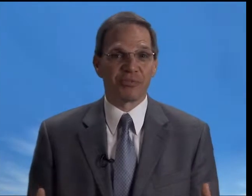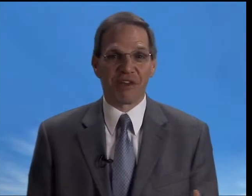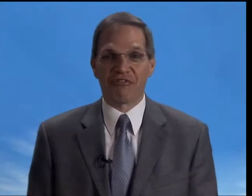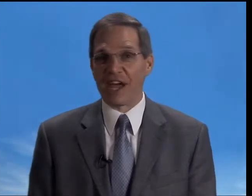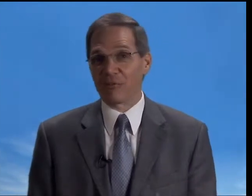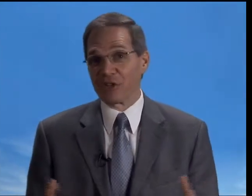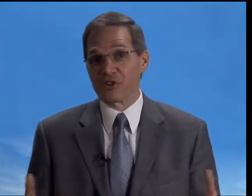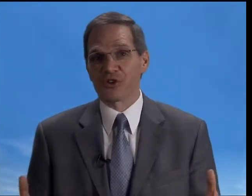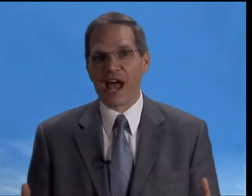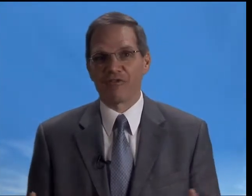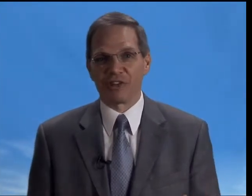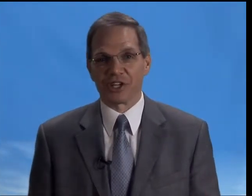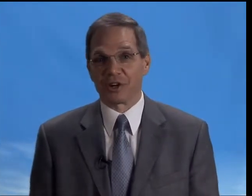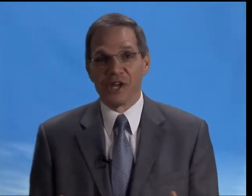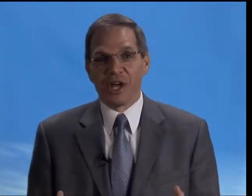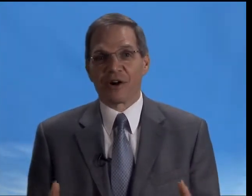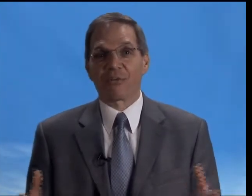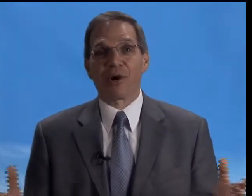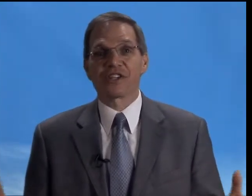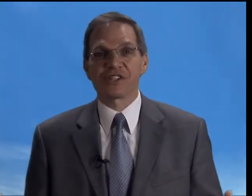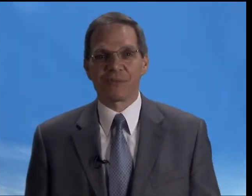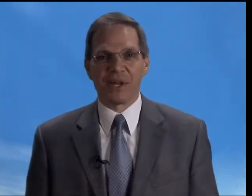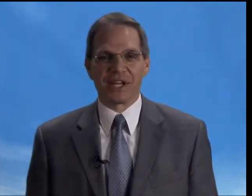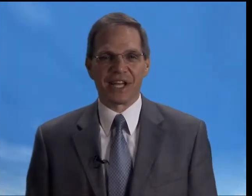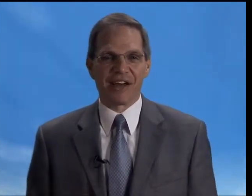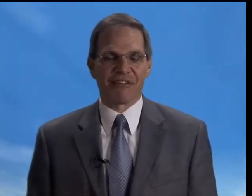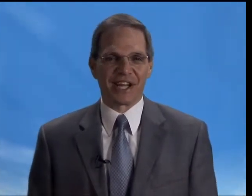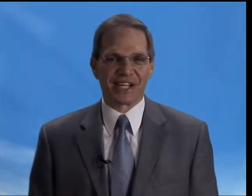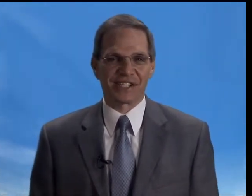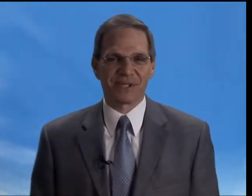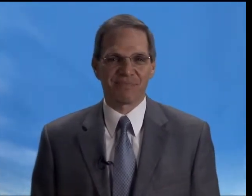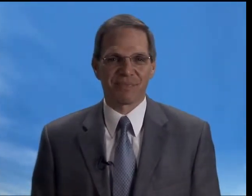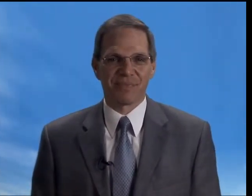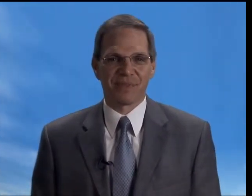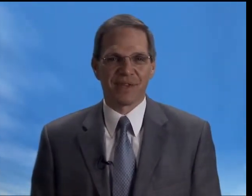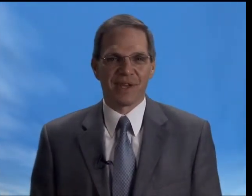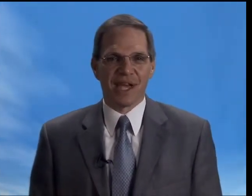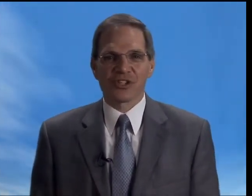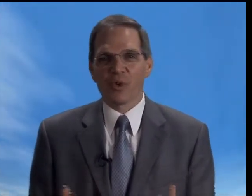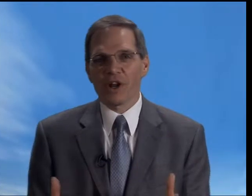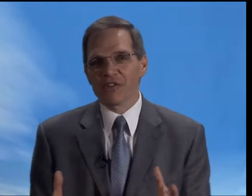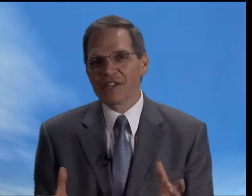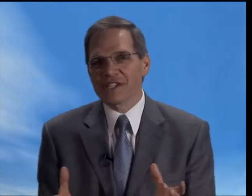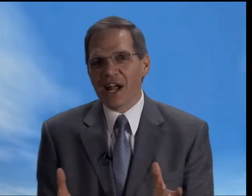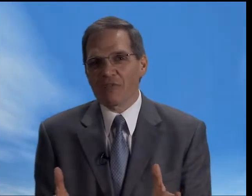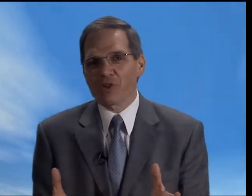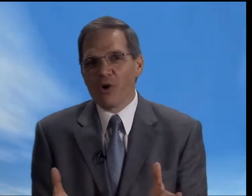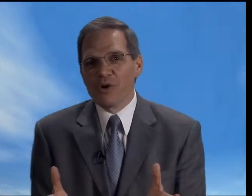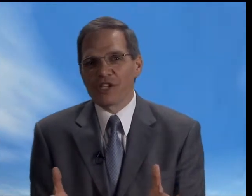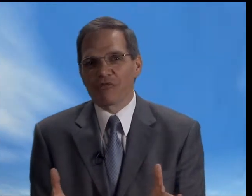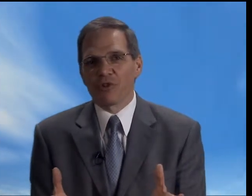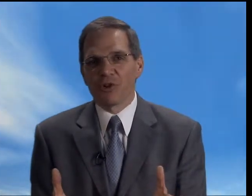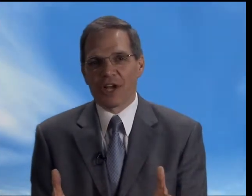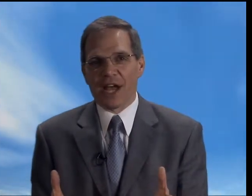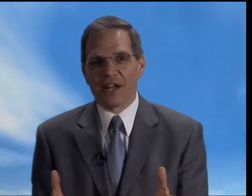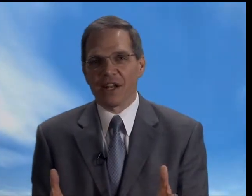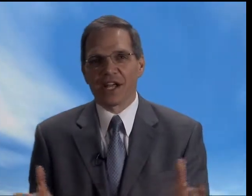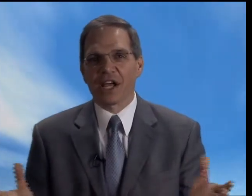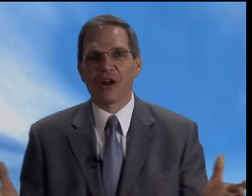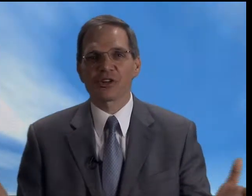my family or traveling or participating in athletics. And so one of the things I always have to look at, and I encourage